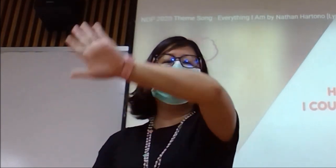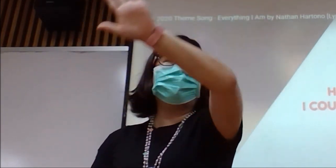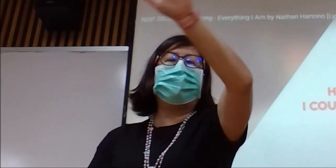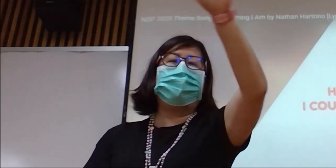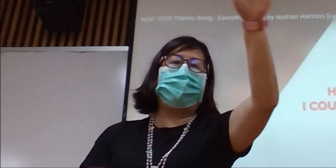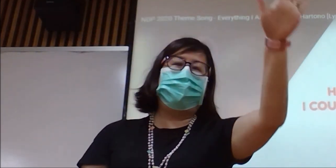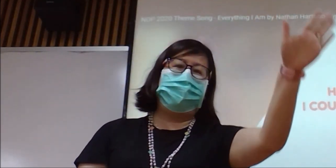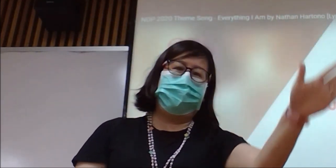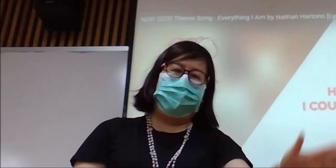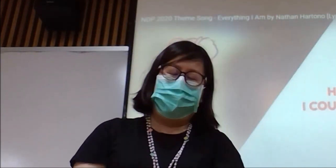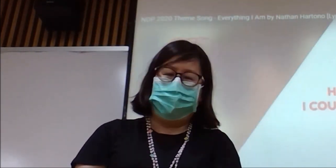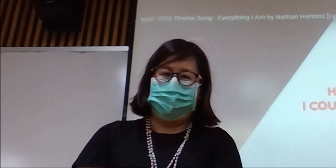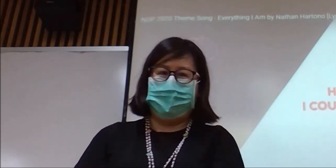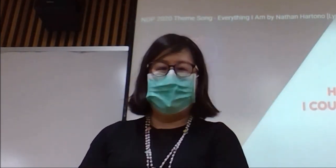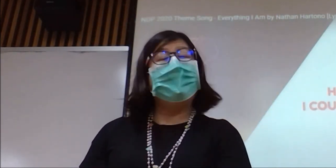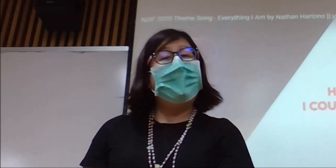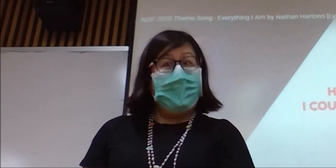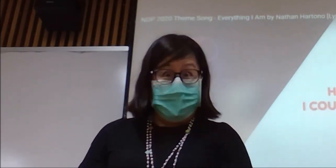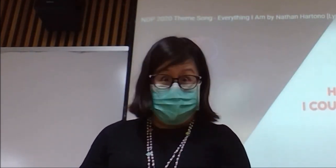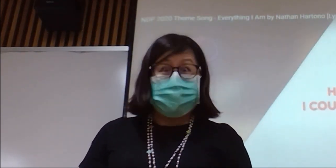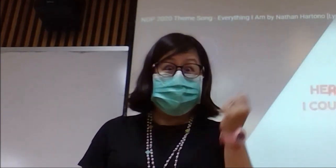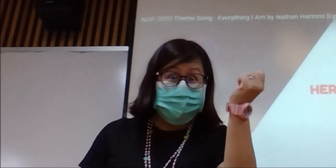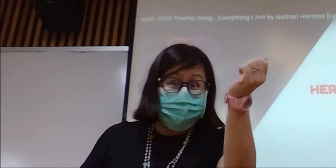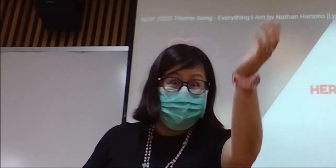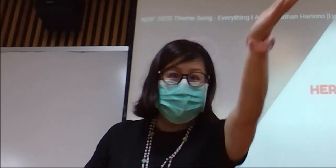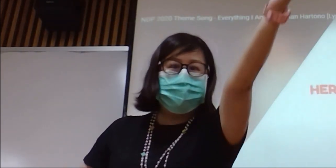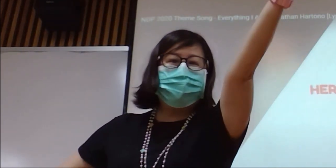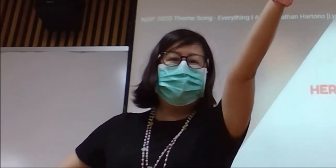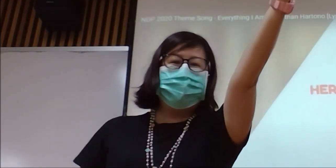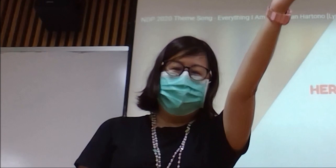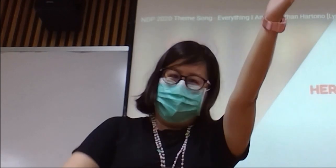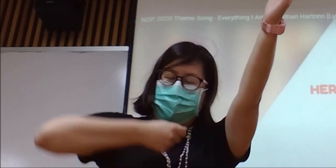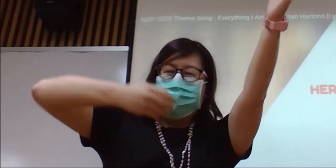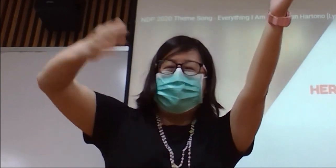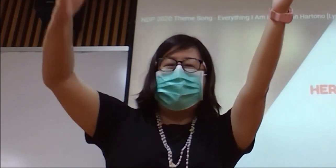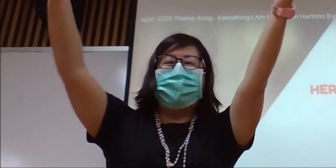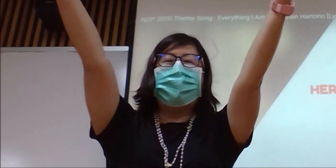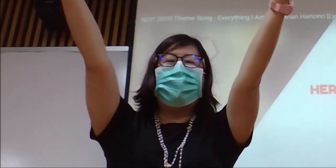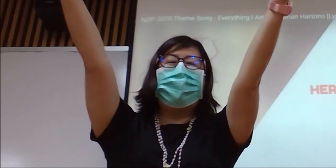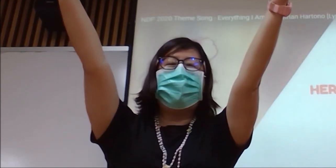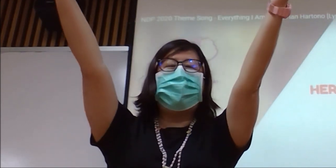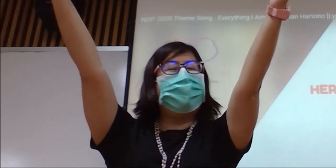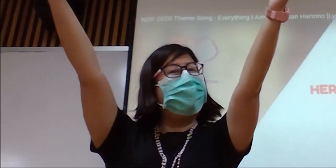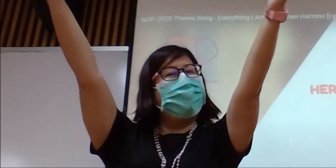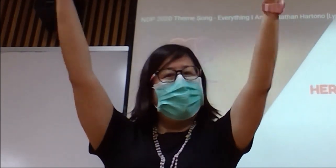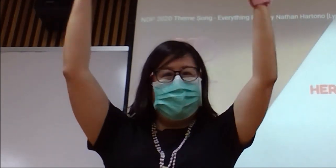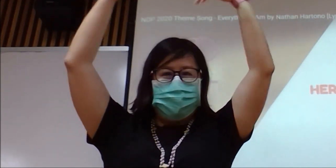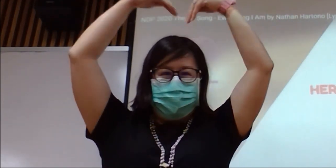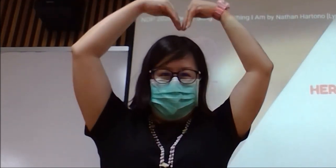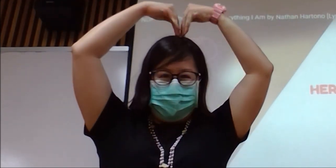nothing more Here's to my home Here's to you, Singapore